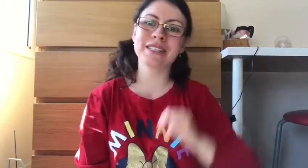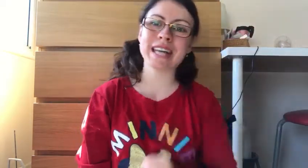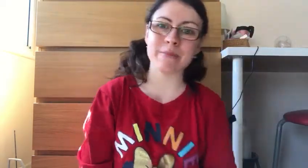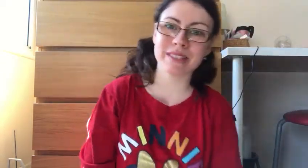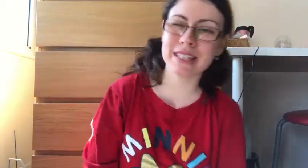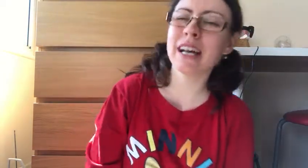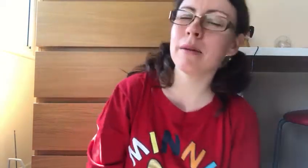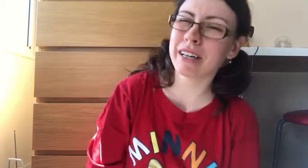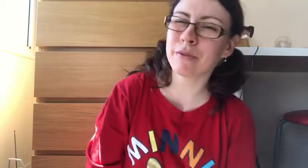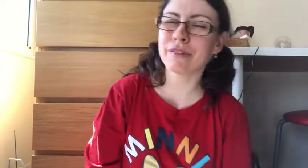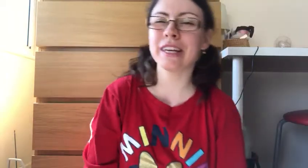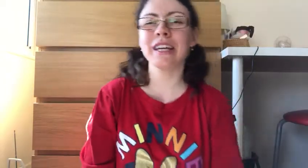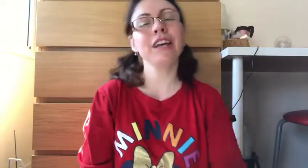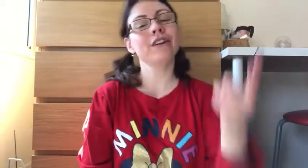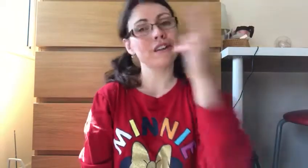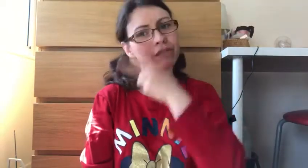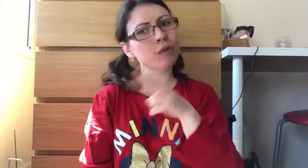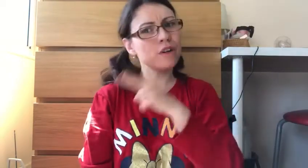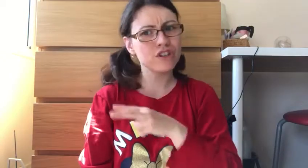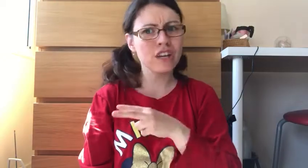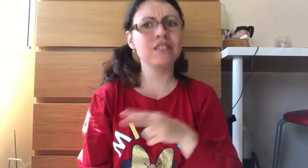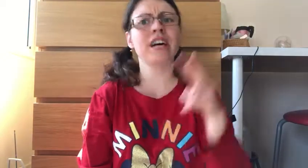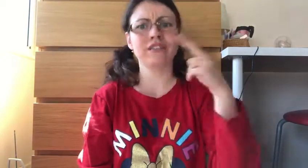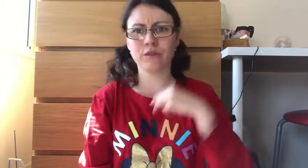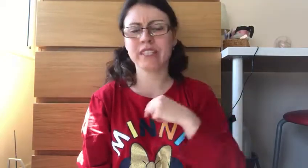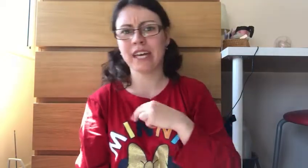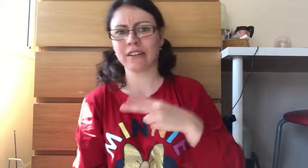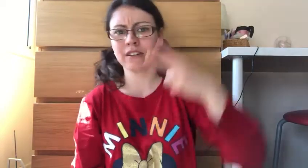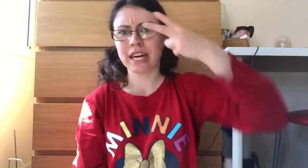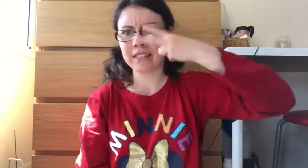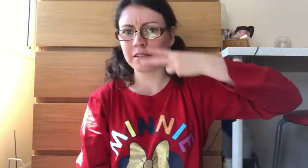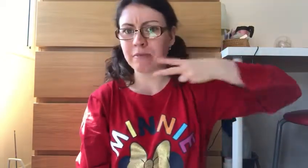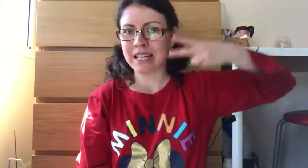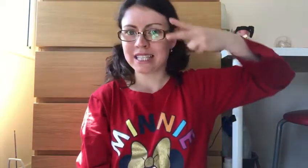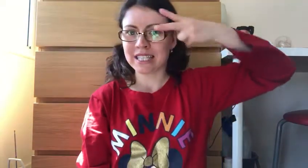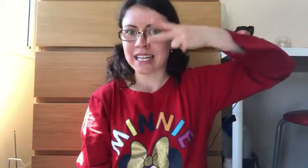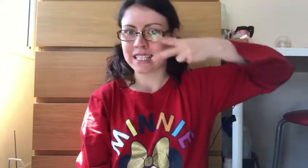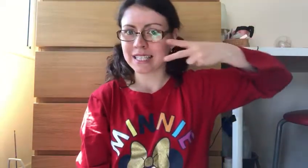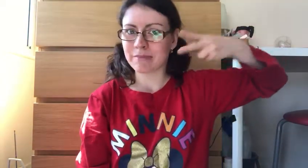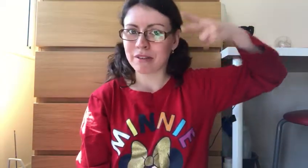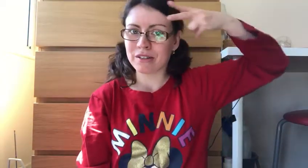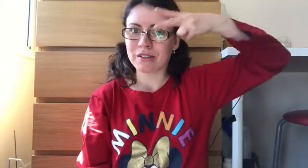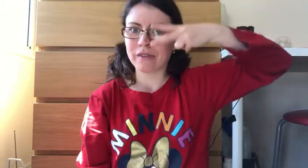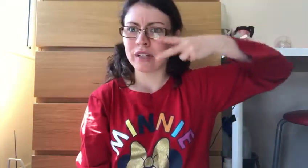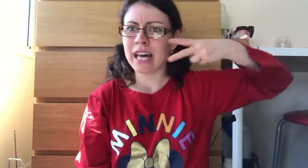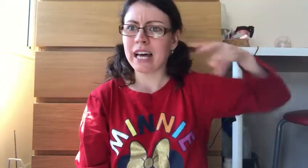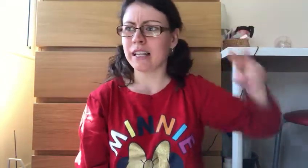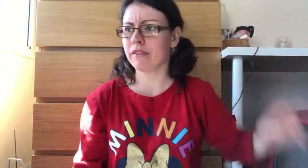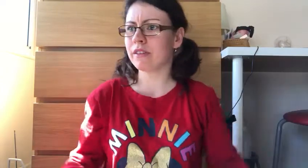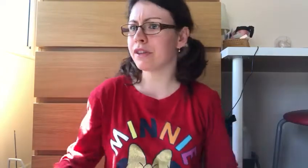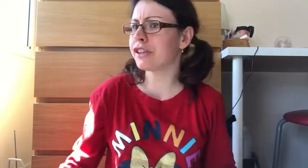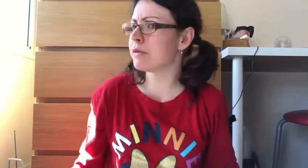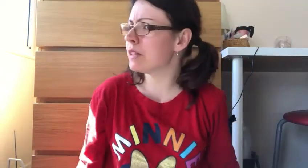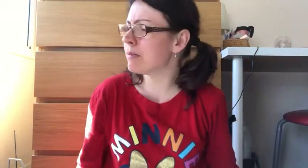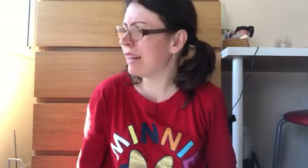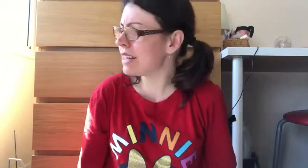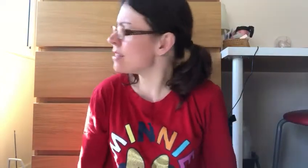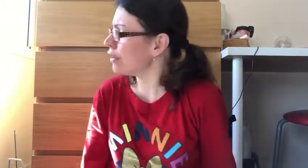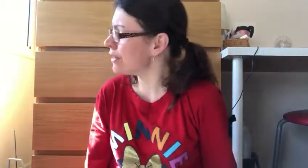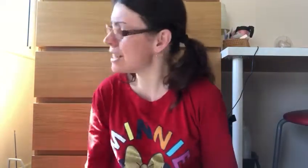steps but hopefully you can re-watch it and do it again. Okay so pandas, beautiful and even if you're not in pandas, dolphins